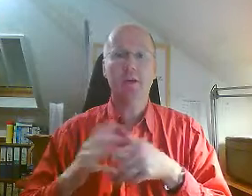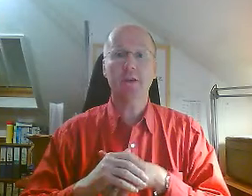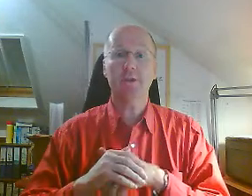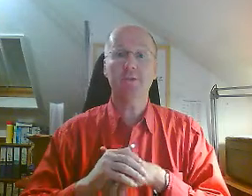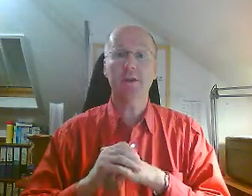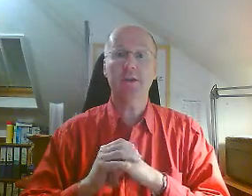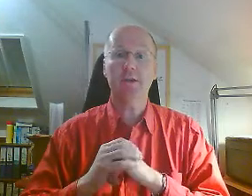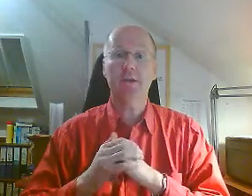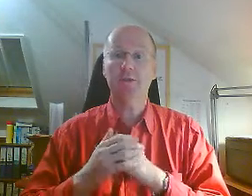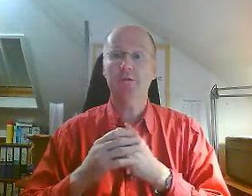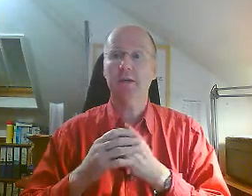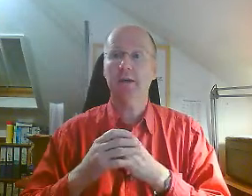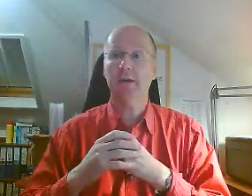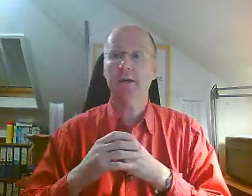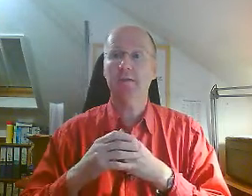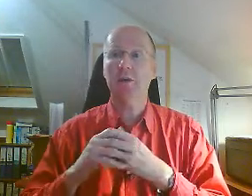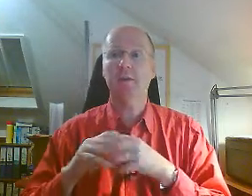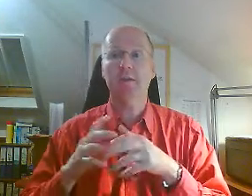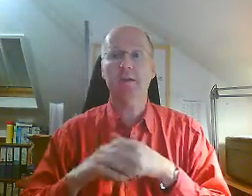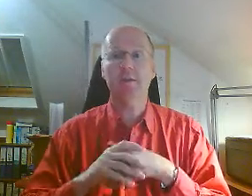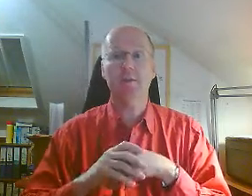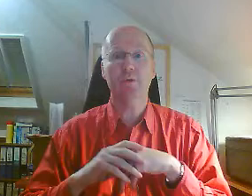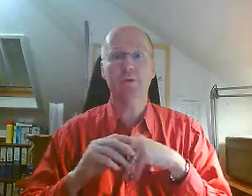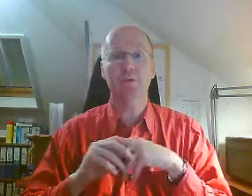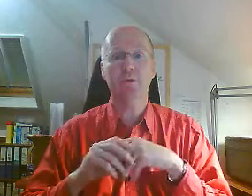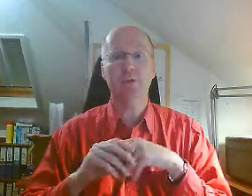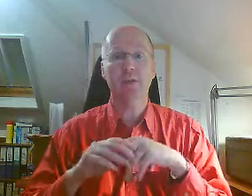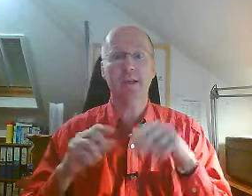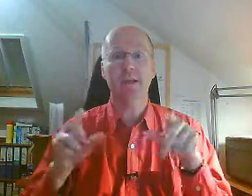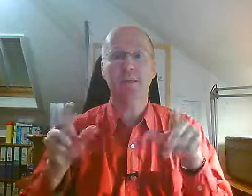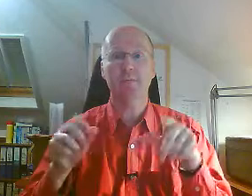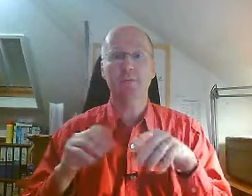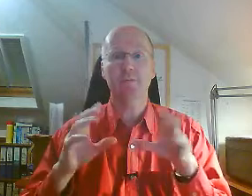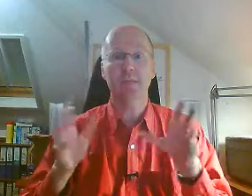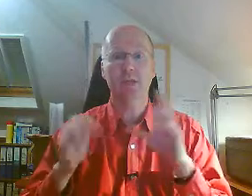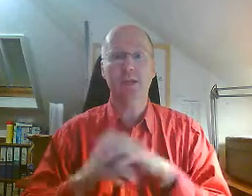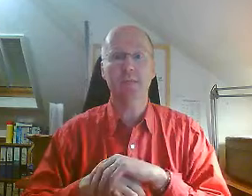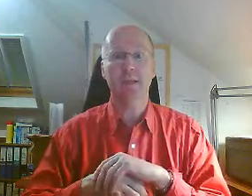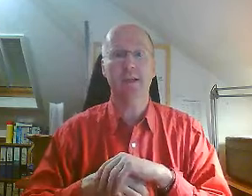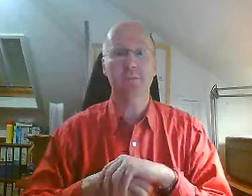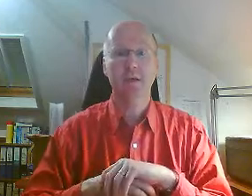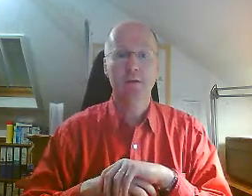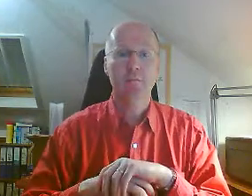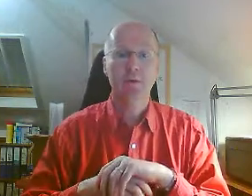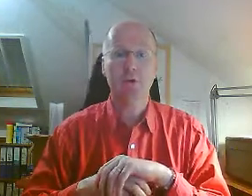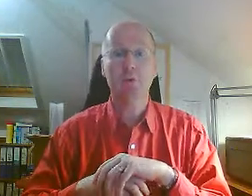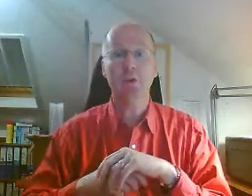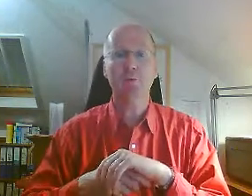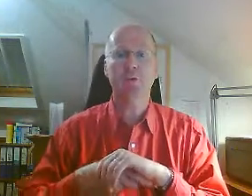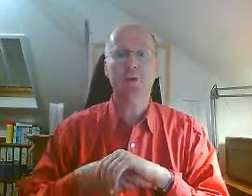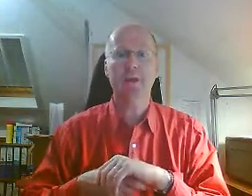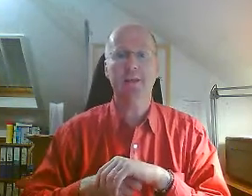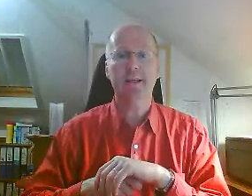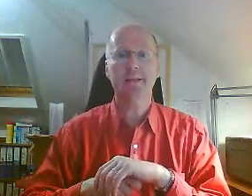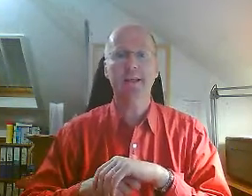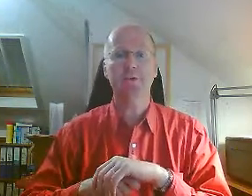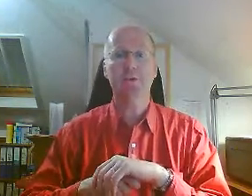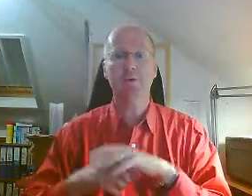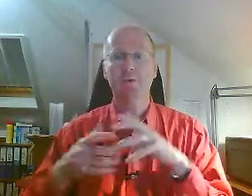Brian Tracy who wrote one of my favourite books called Eat That Frog. It's all about stopping you procrastinating, so if you do